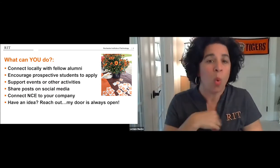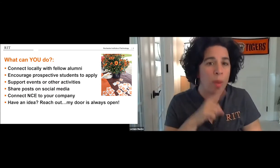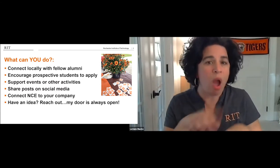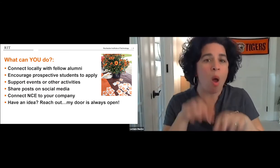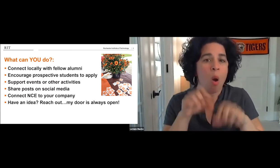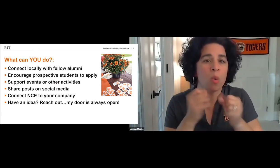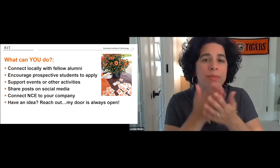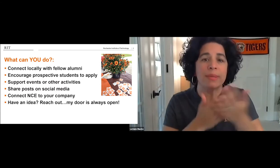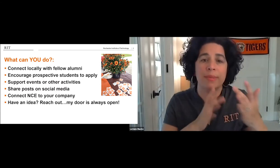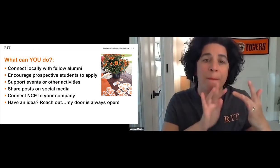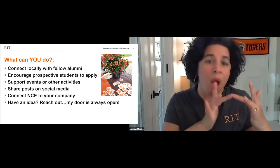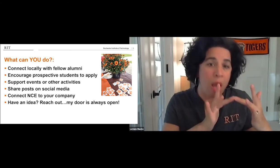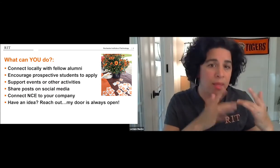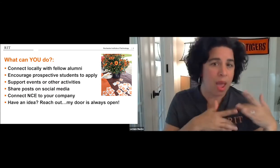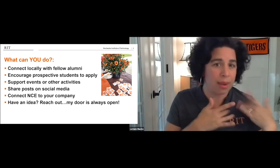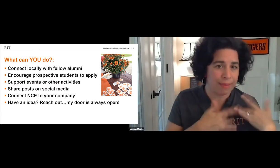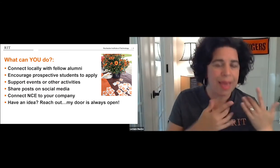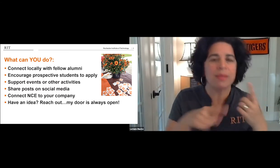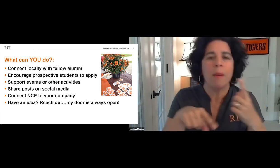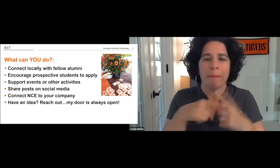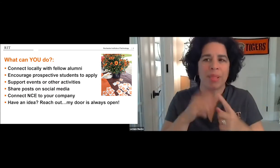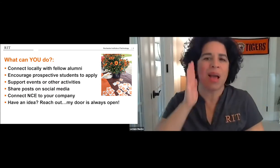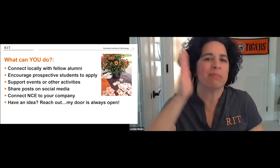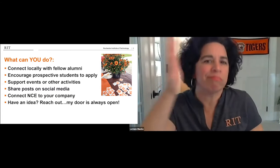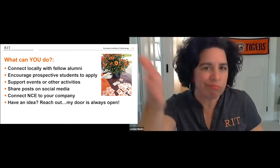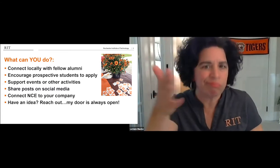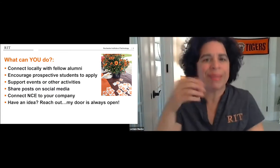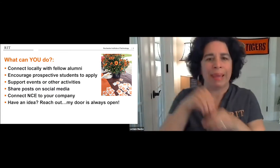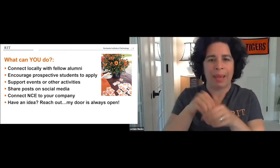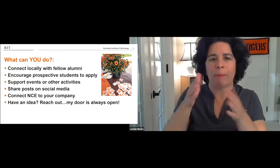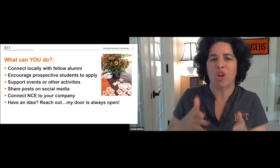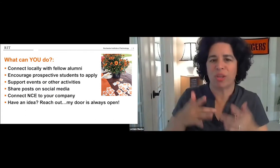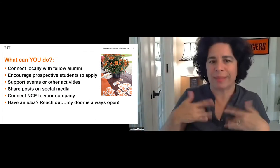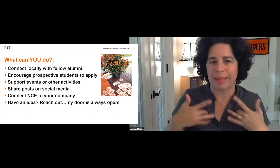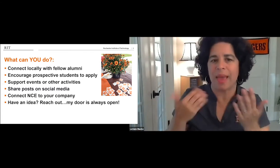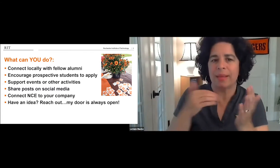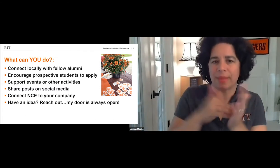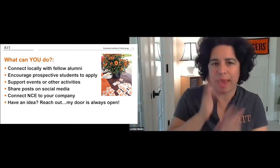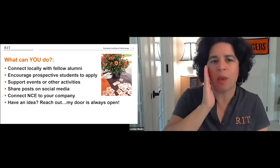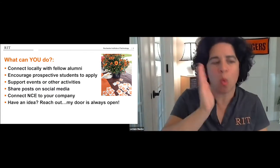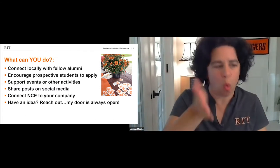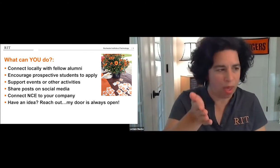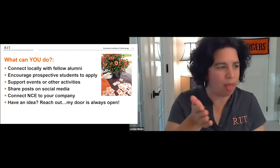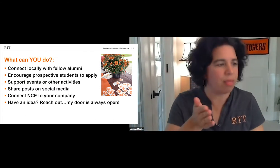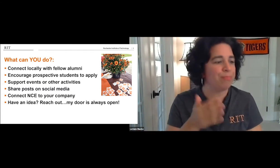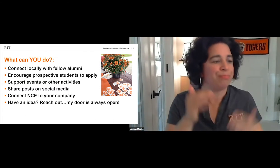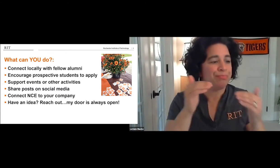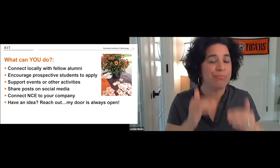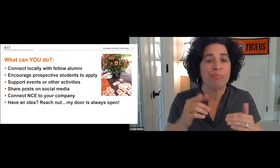events. We are going to be hosting some online virtual events and eventually we'll be able to host